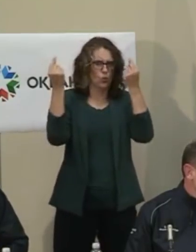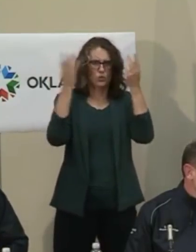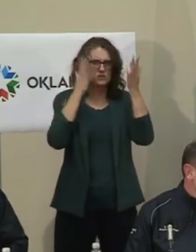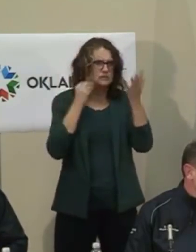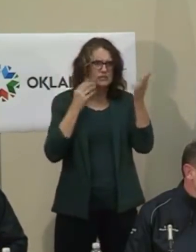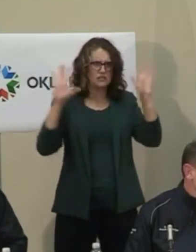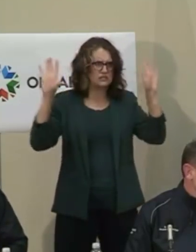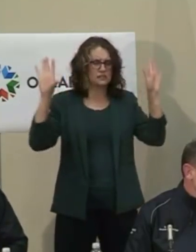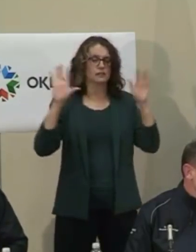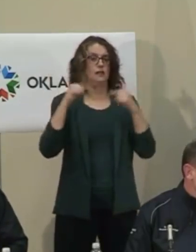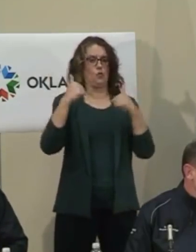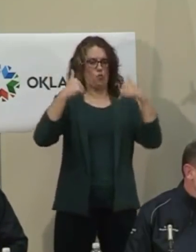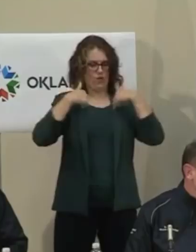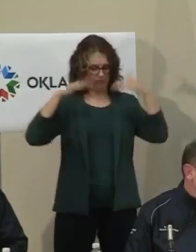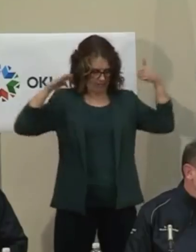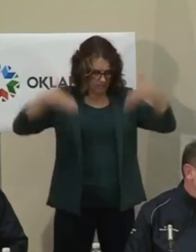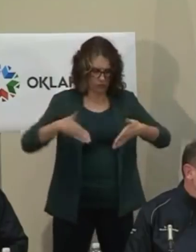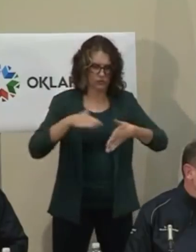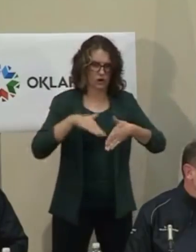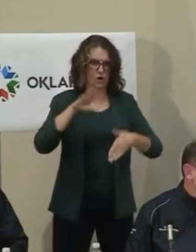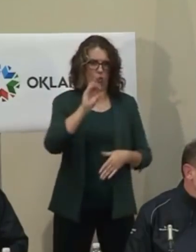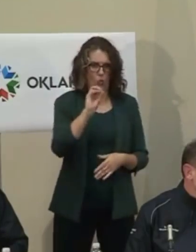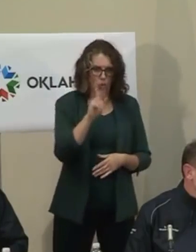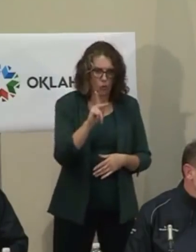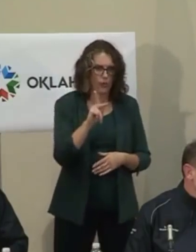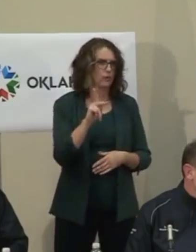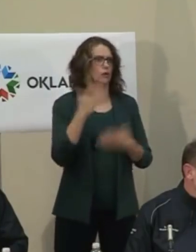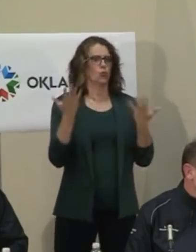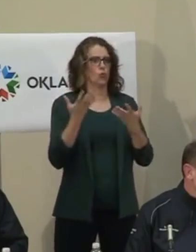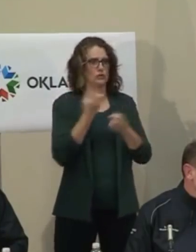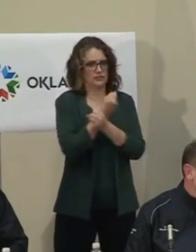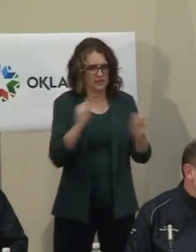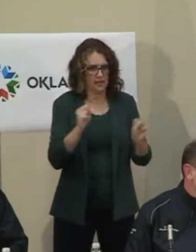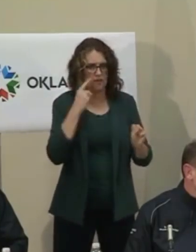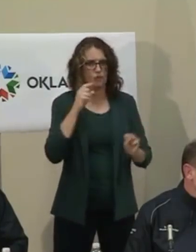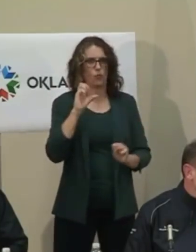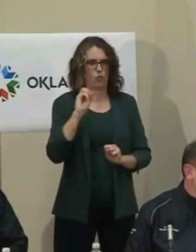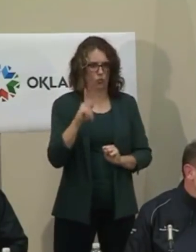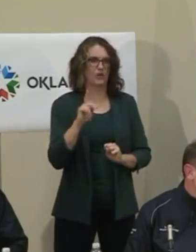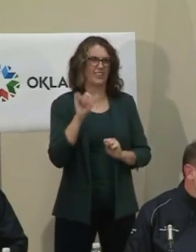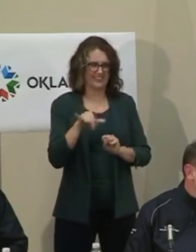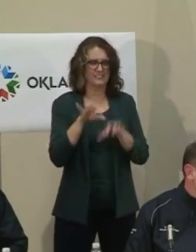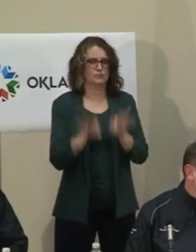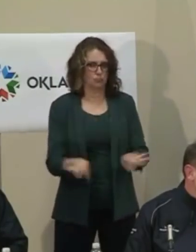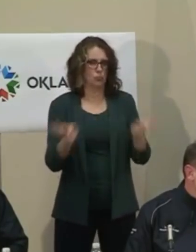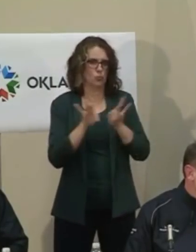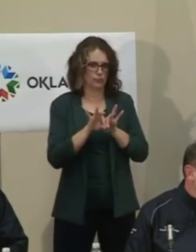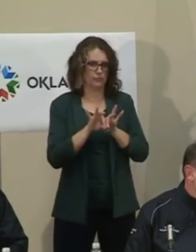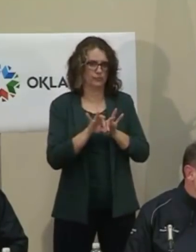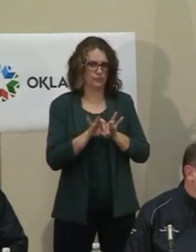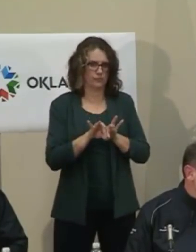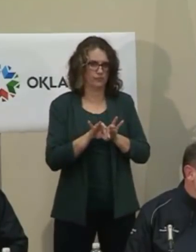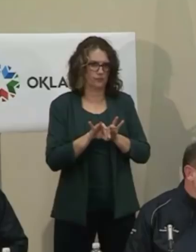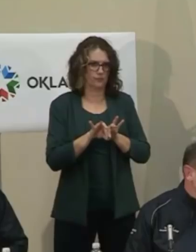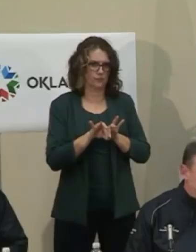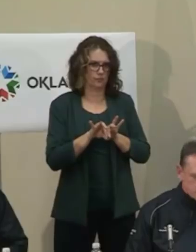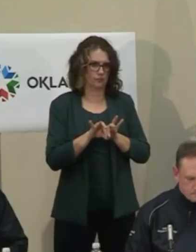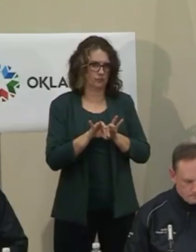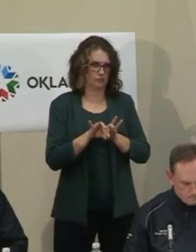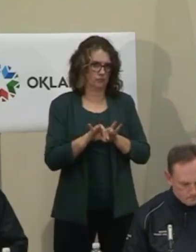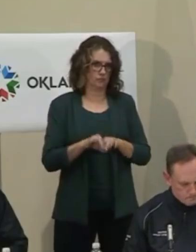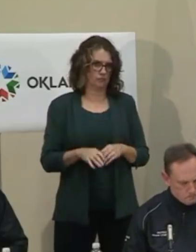workers' front line, their safety is a priority so that we can keep them working